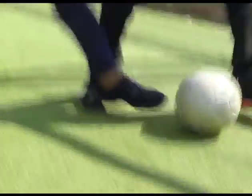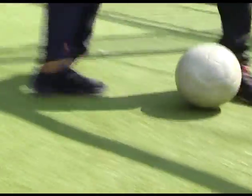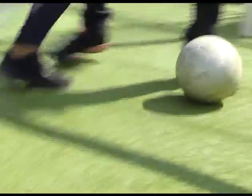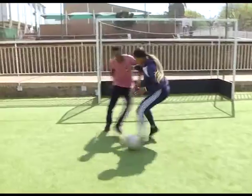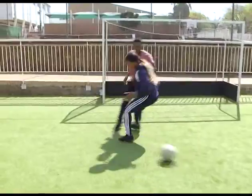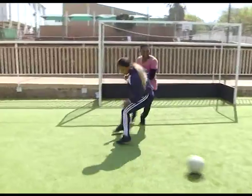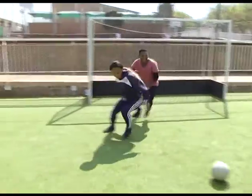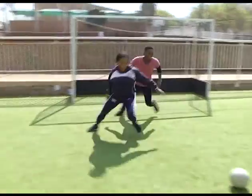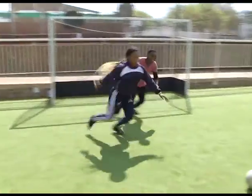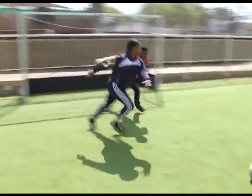Hey!